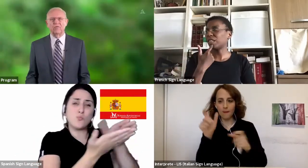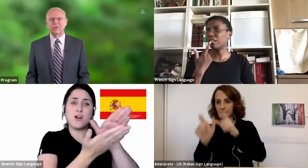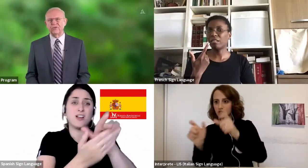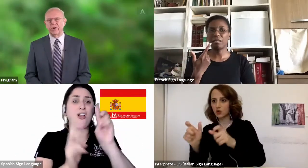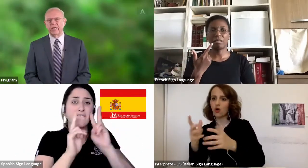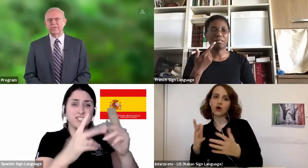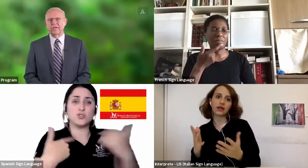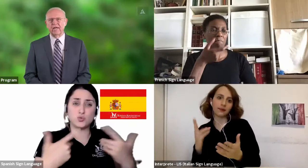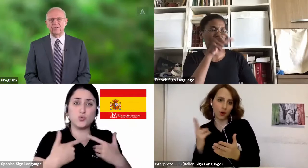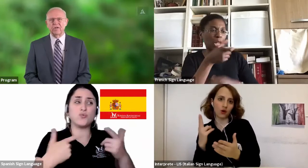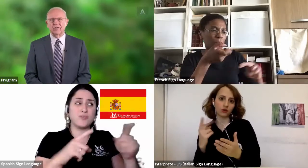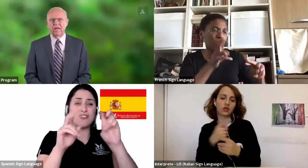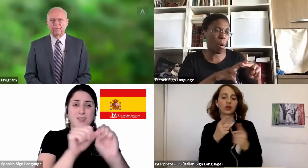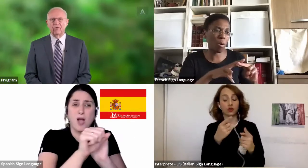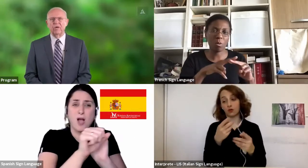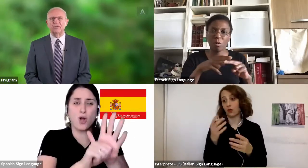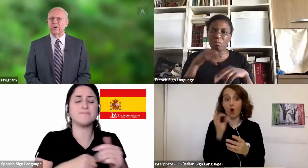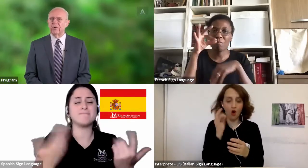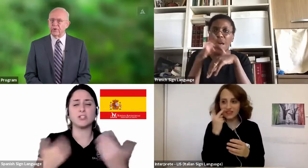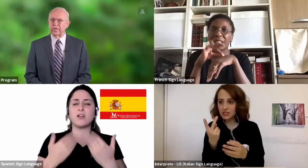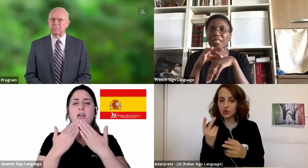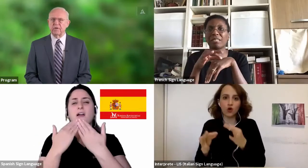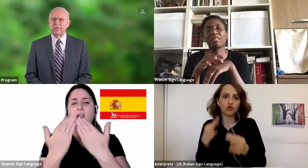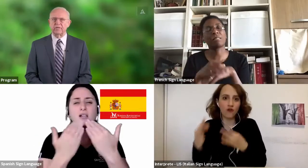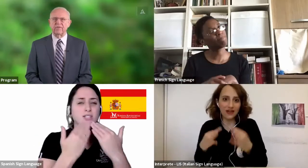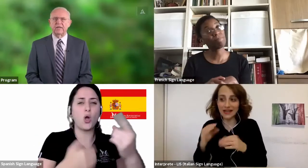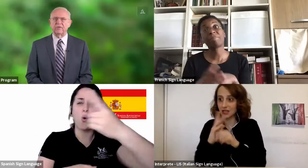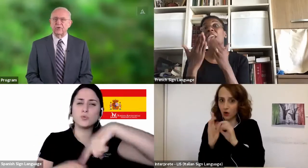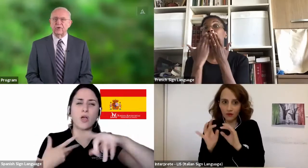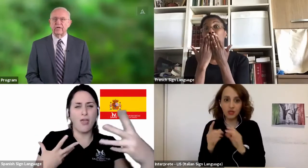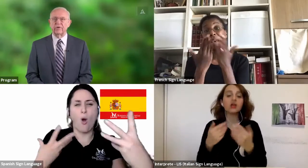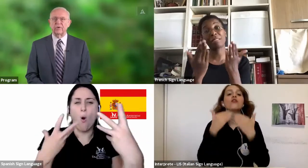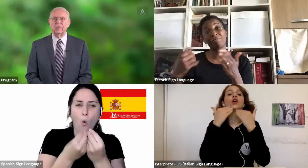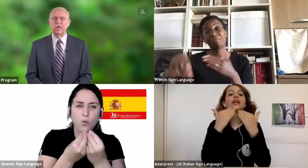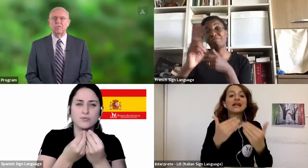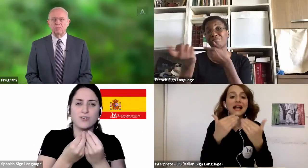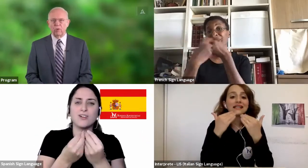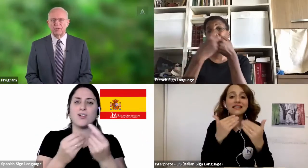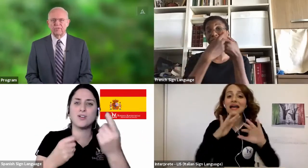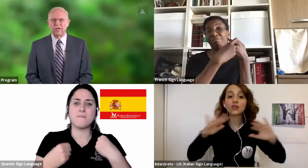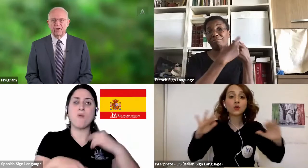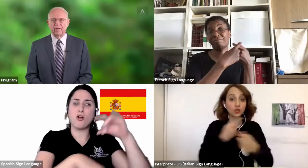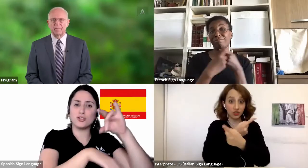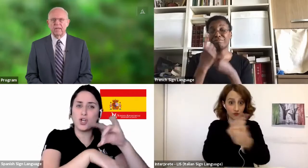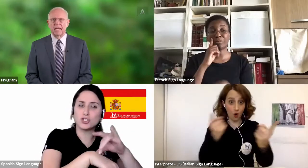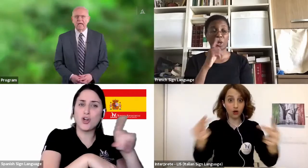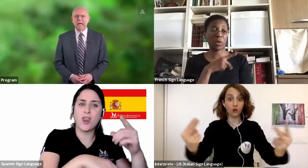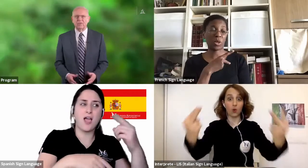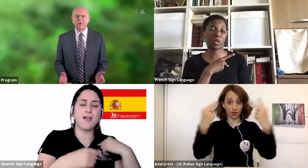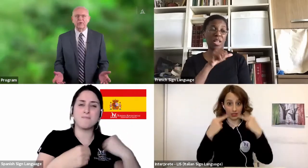thank you for joining us today as Dr. Hamill shared her experience of finding joy in her own moments of suffering.